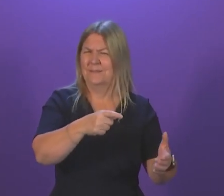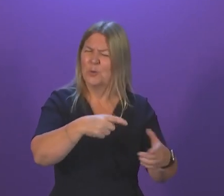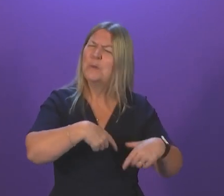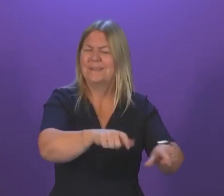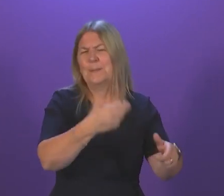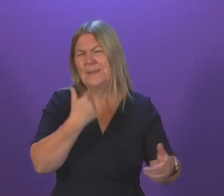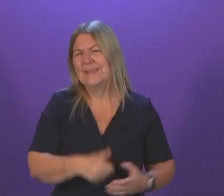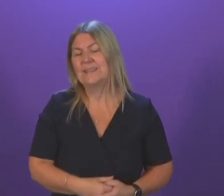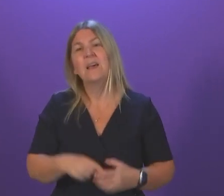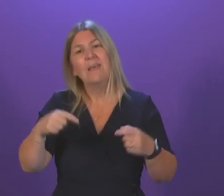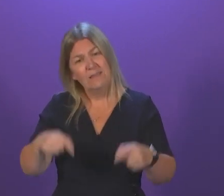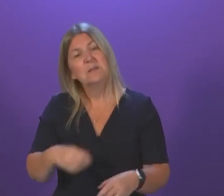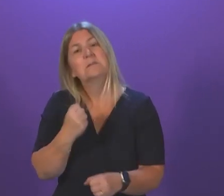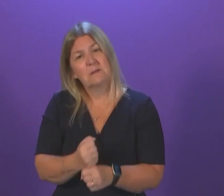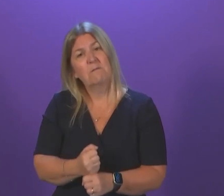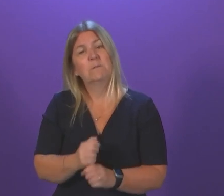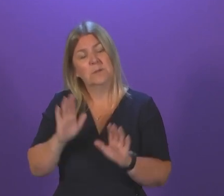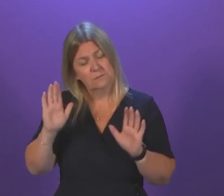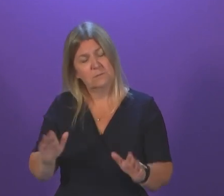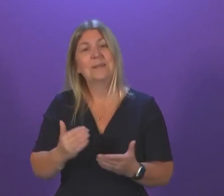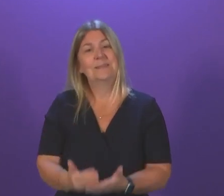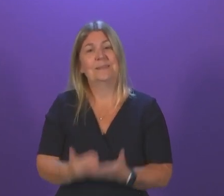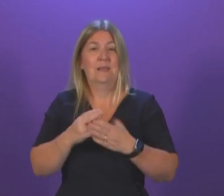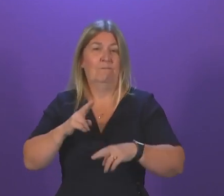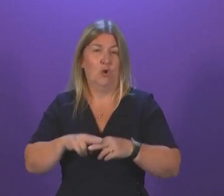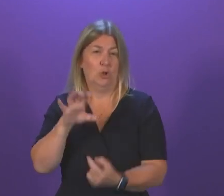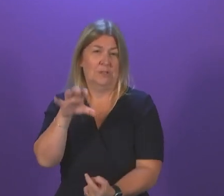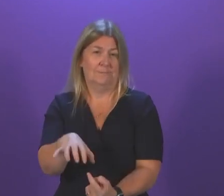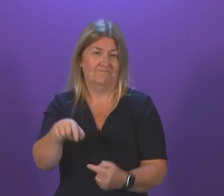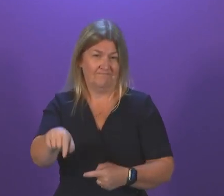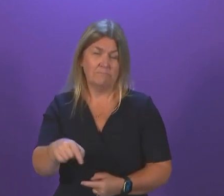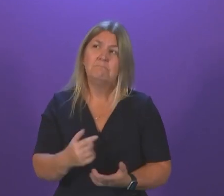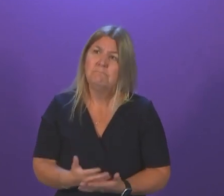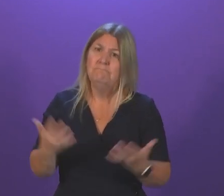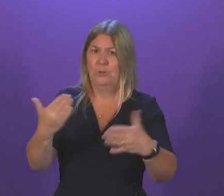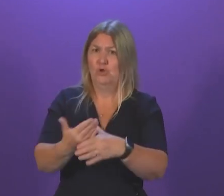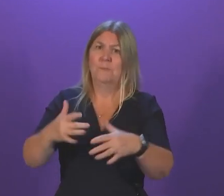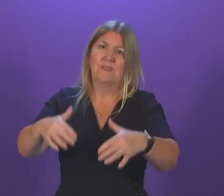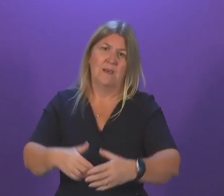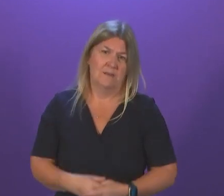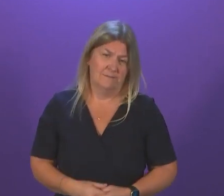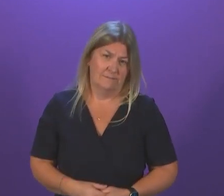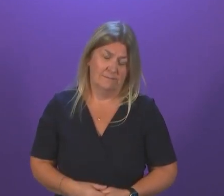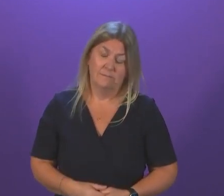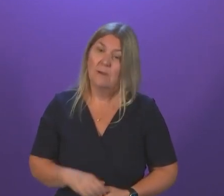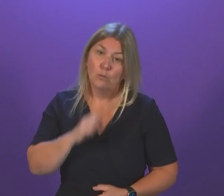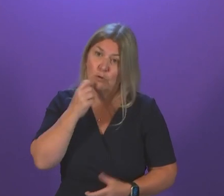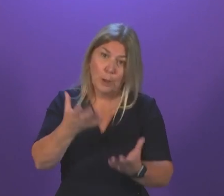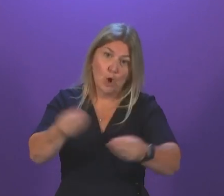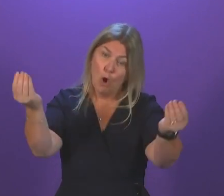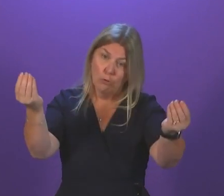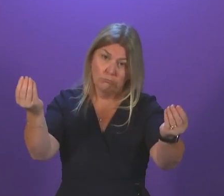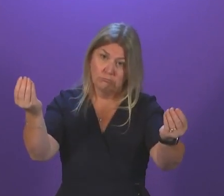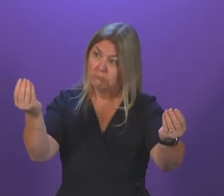saved Ferguson's. There are hundreds of jobs currently at Ferguson's that wouldn't exist but